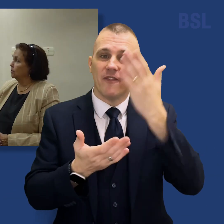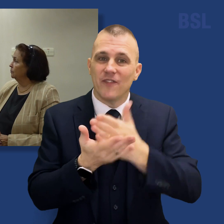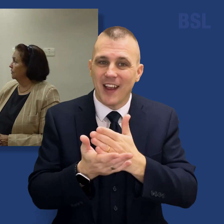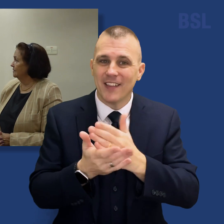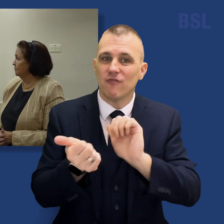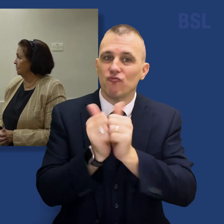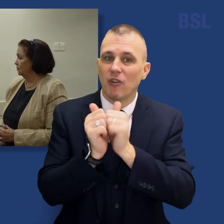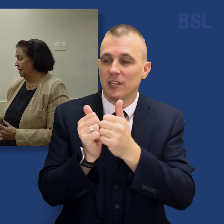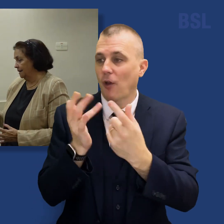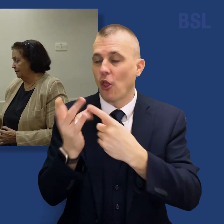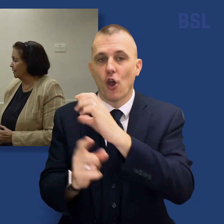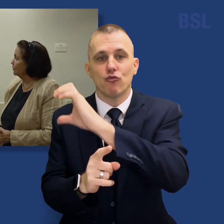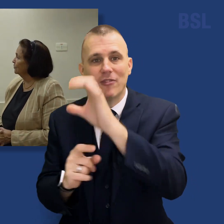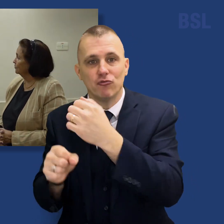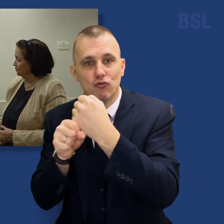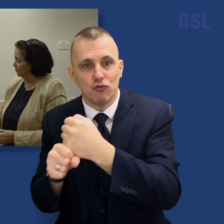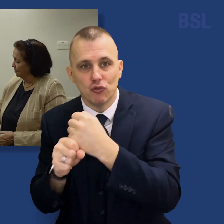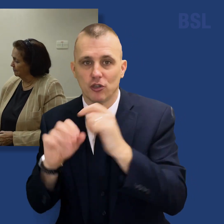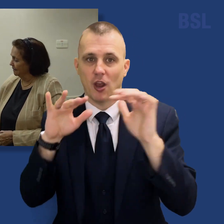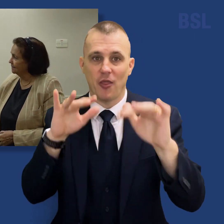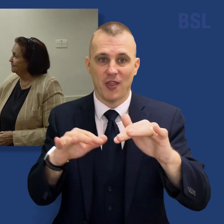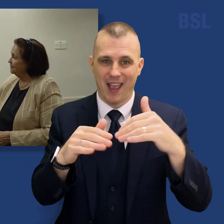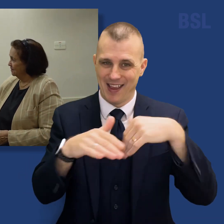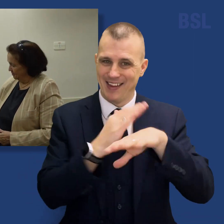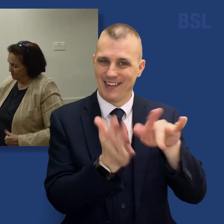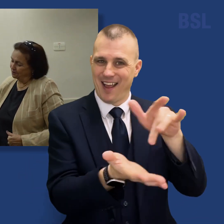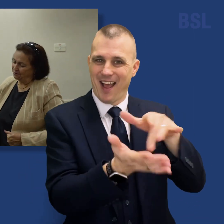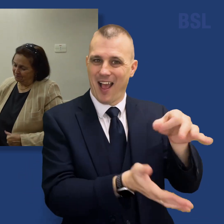cooperation between the Christian churches operating on the island.